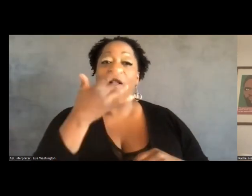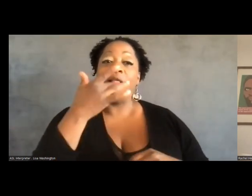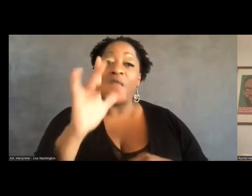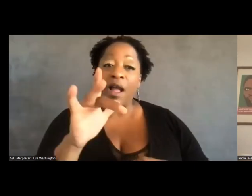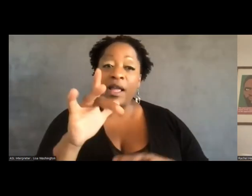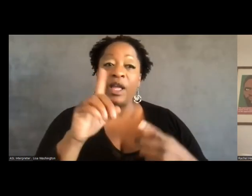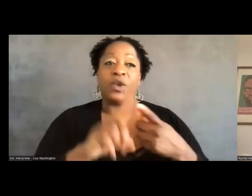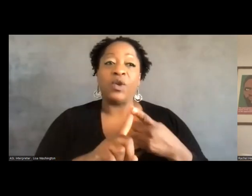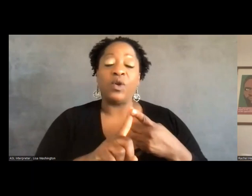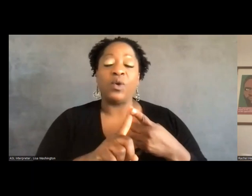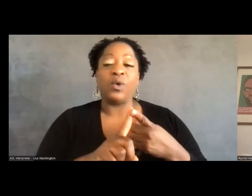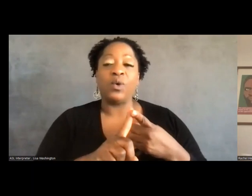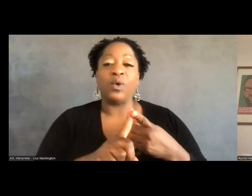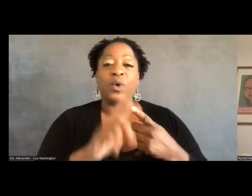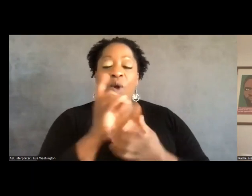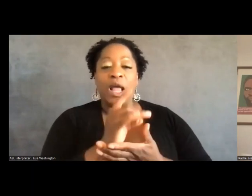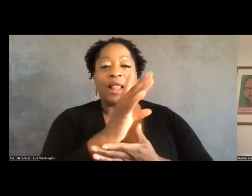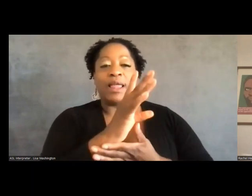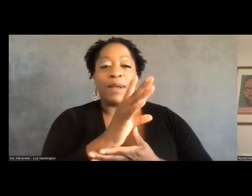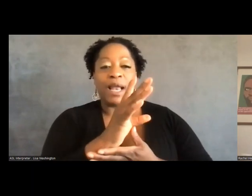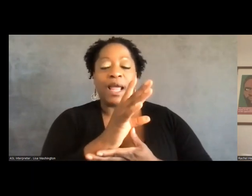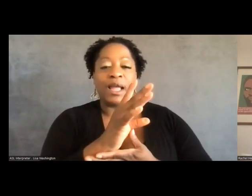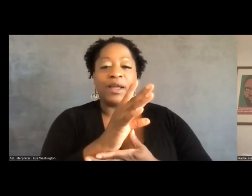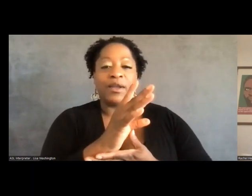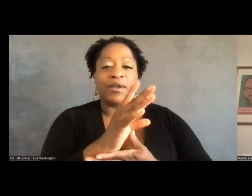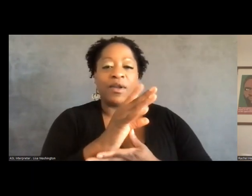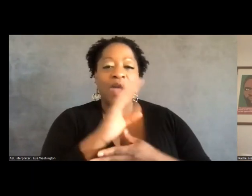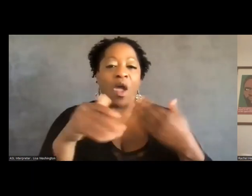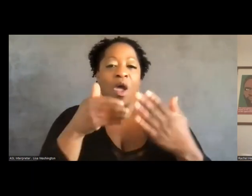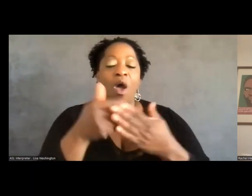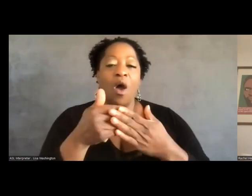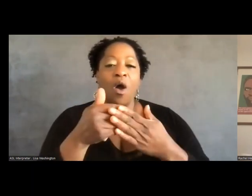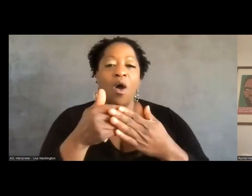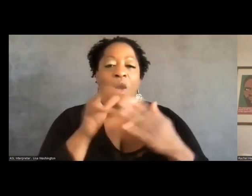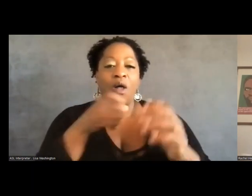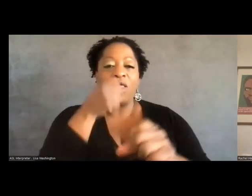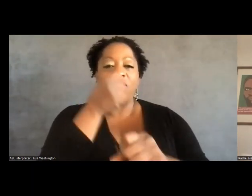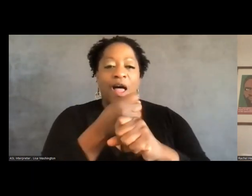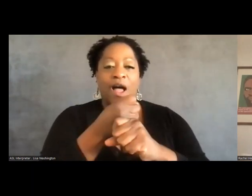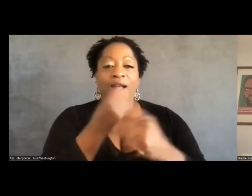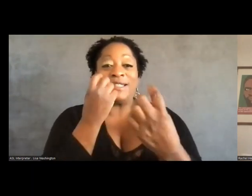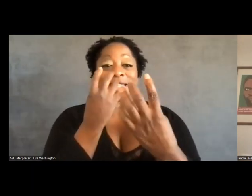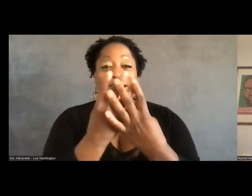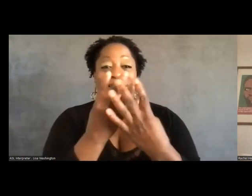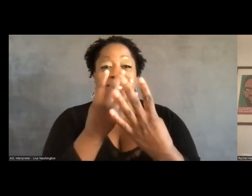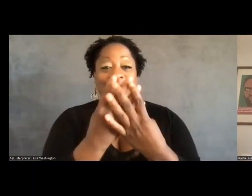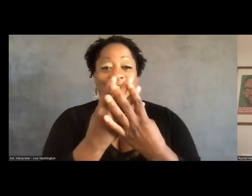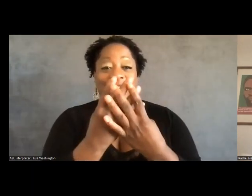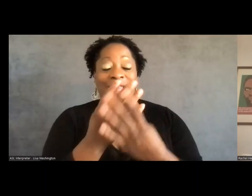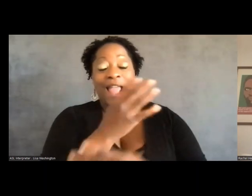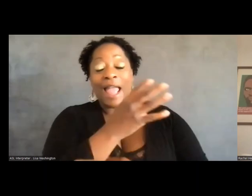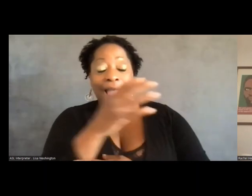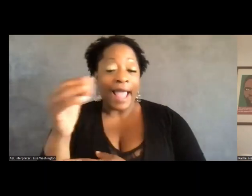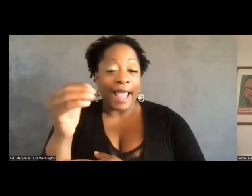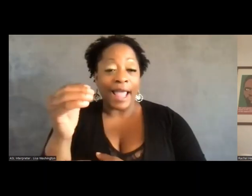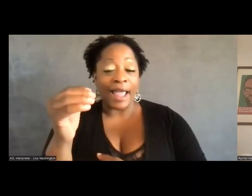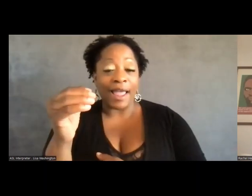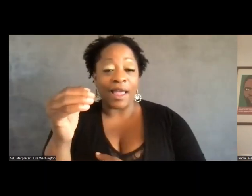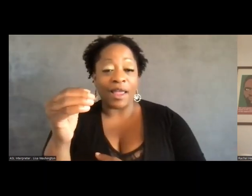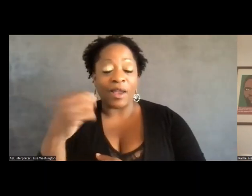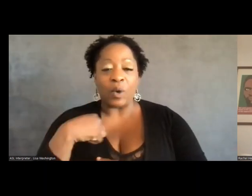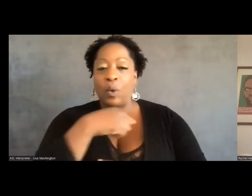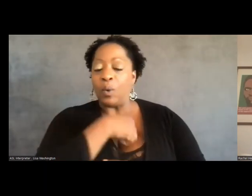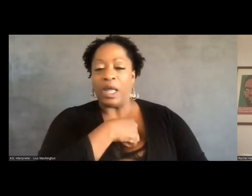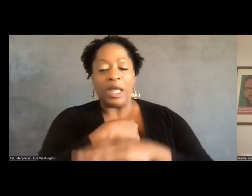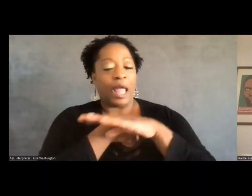eliminate all locked cages, um, and we haven't,